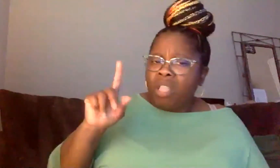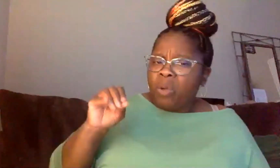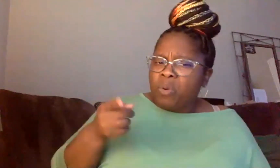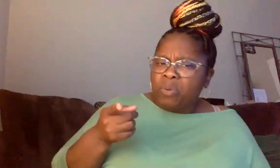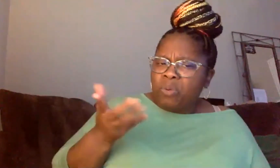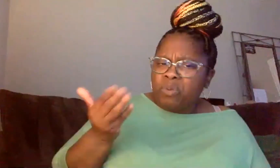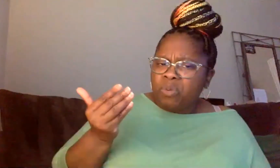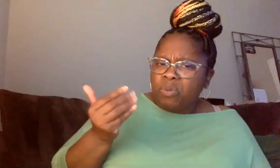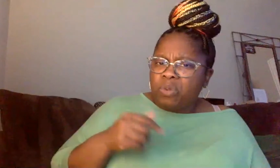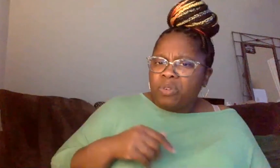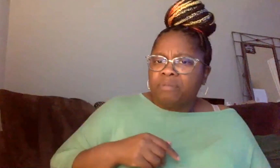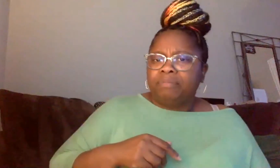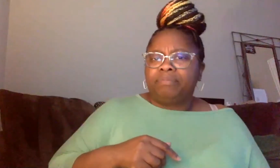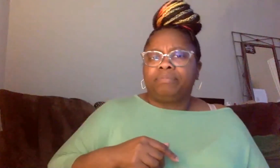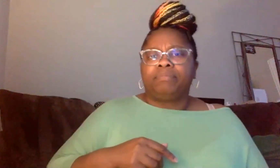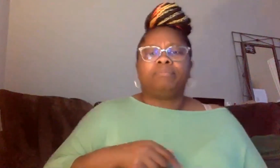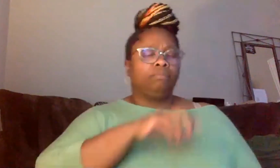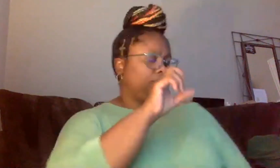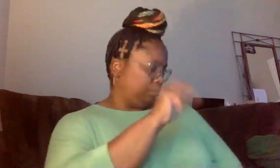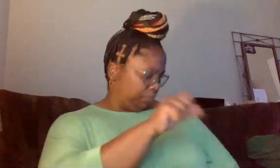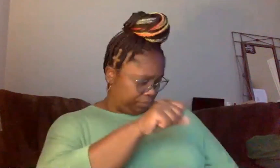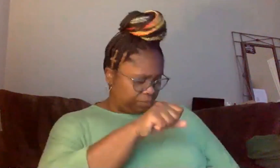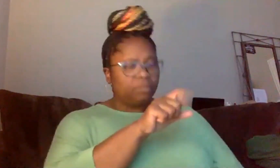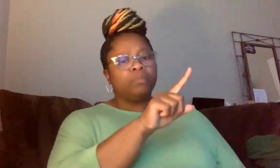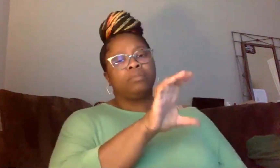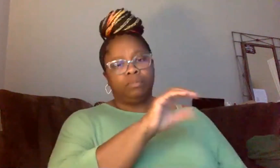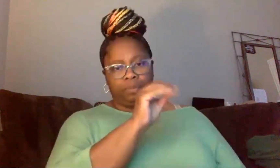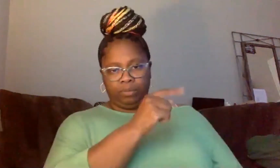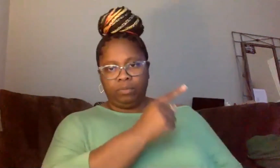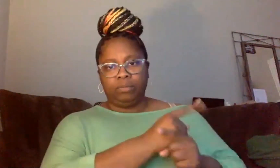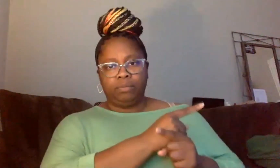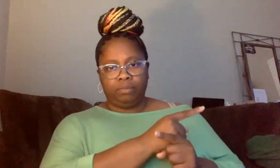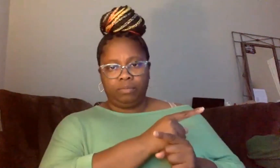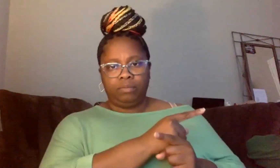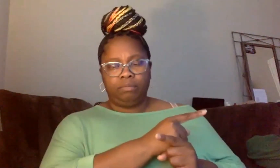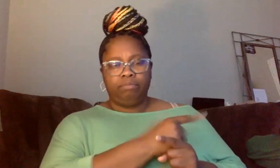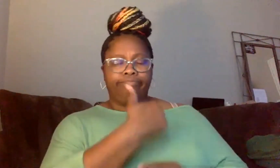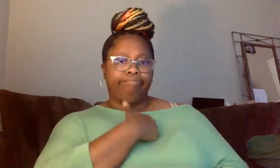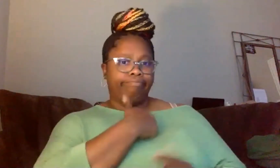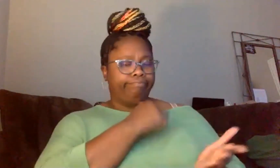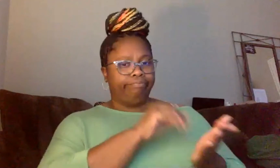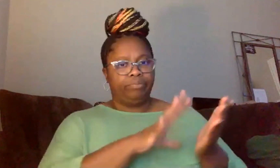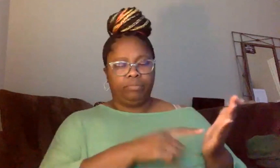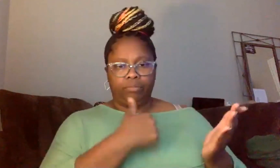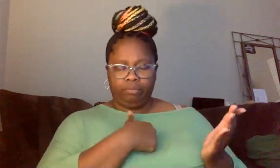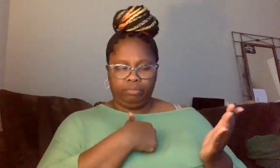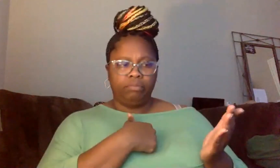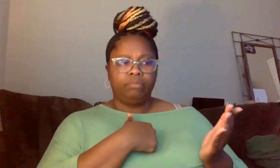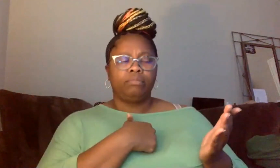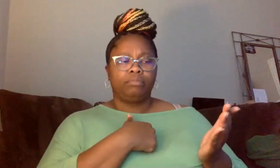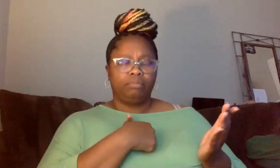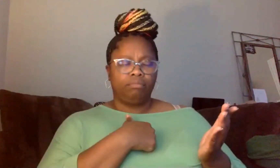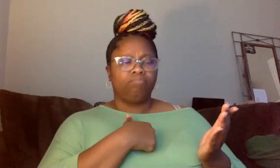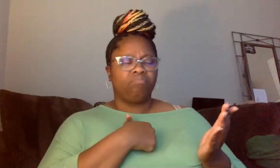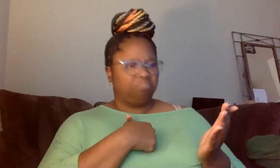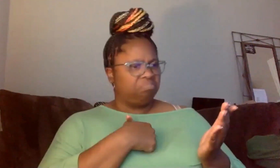Yes, and I'm 100% correct. As a student, I oftentimes find